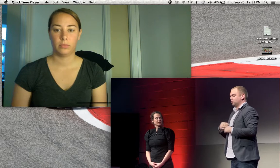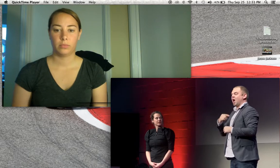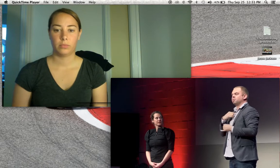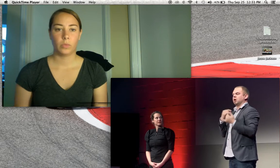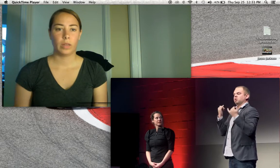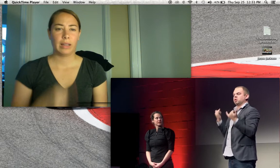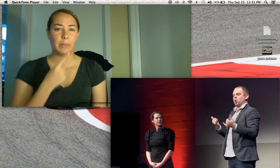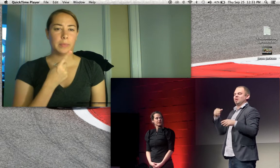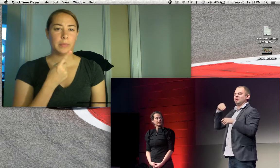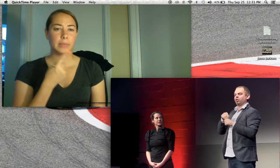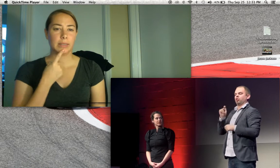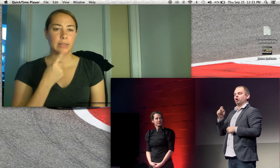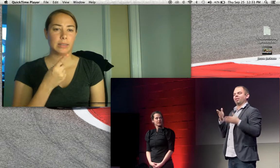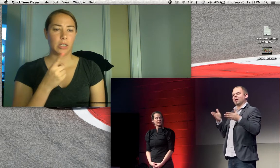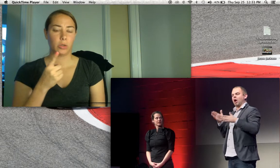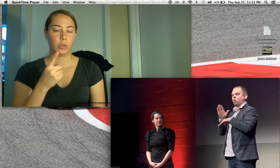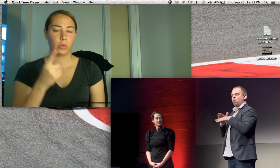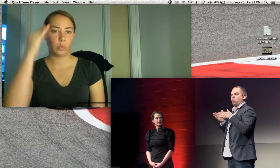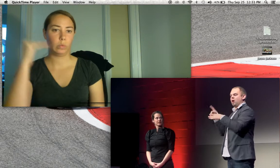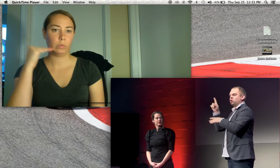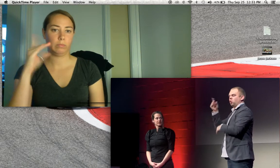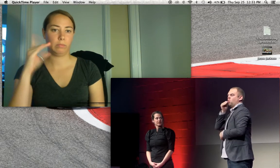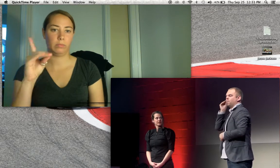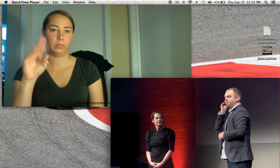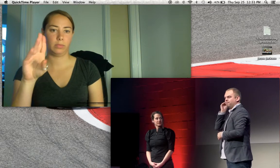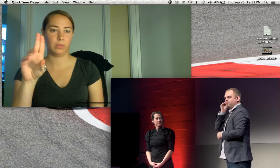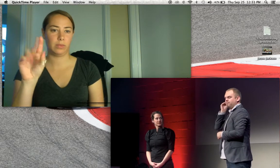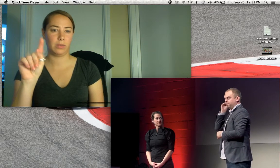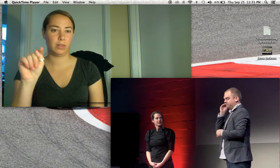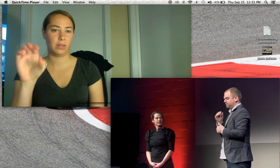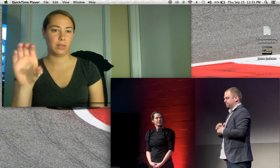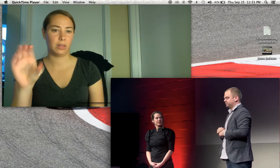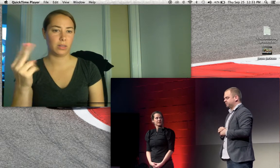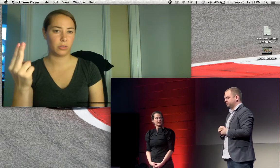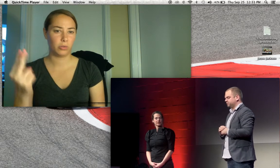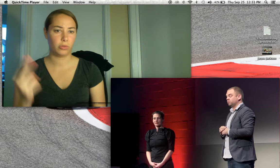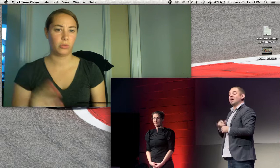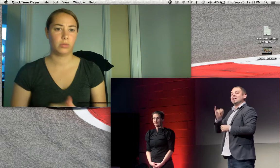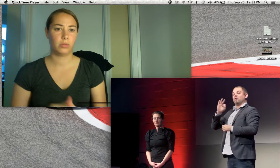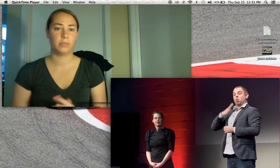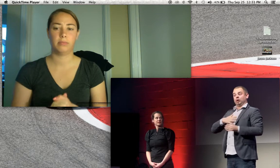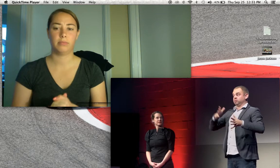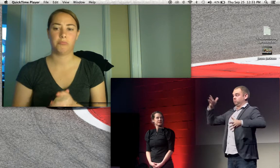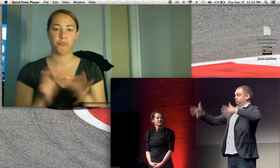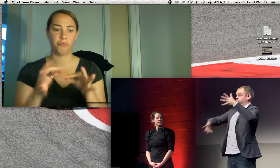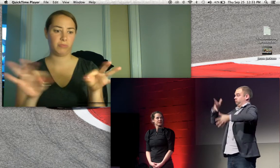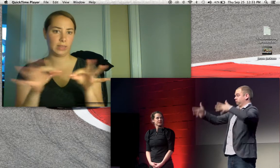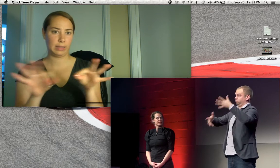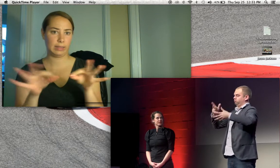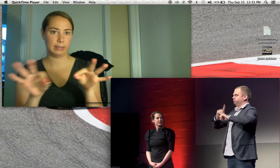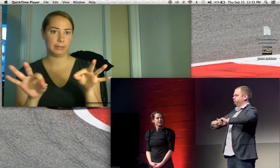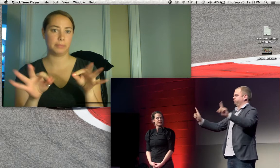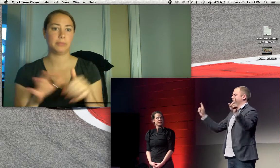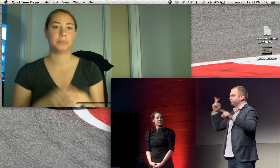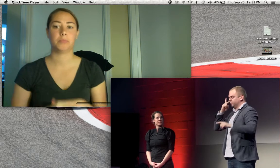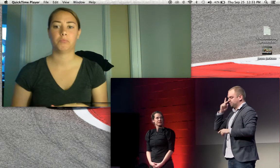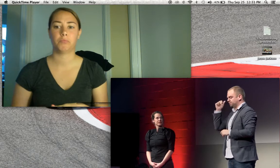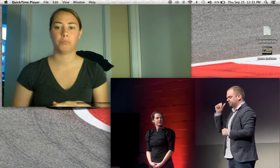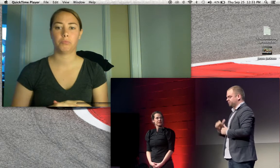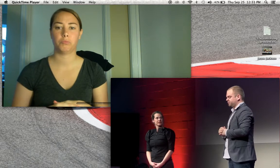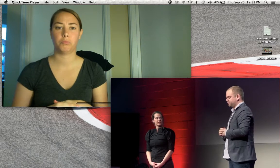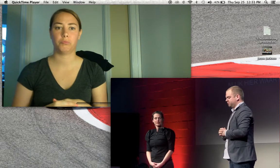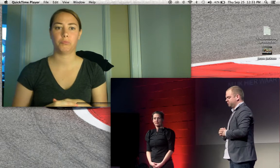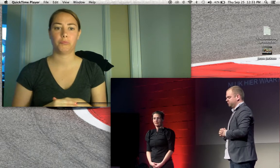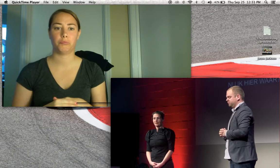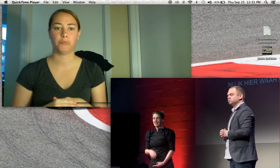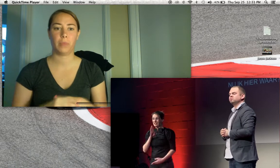Just, the English translation is a verb now on the screen, I'm now in the train on the way to home. It's a literal translation. If I were